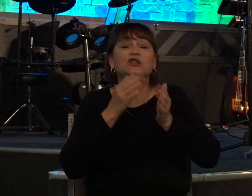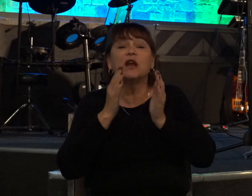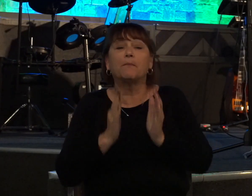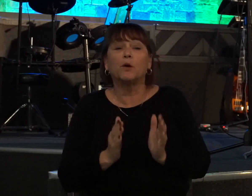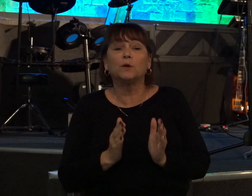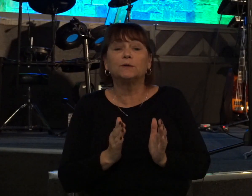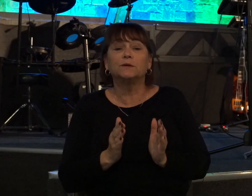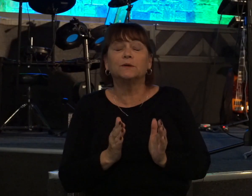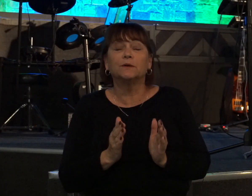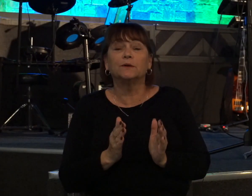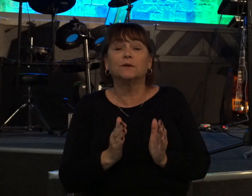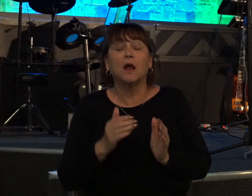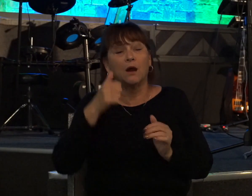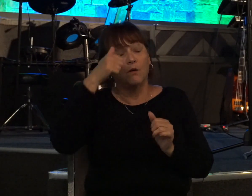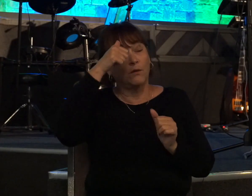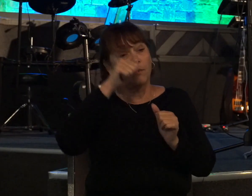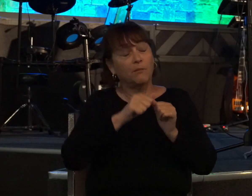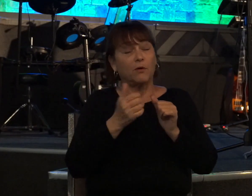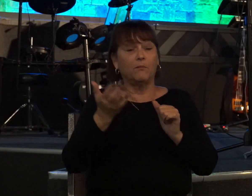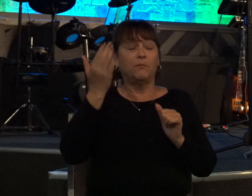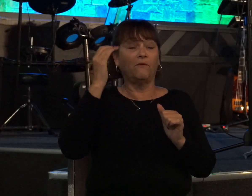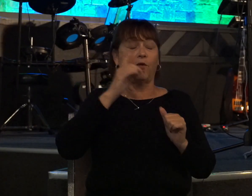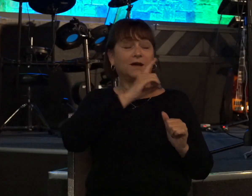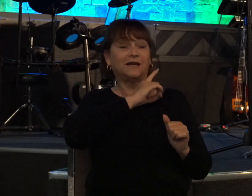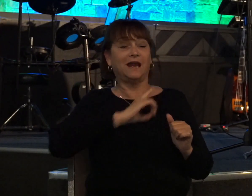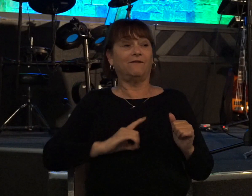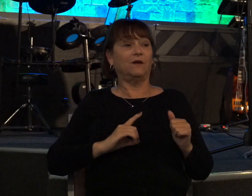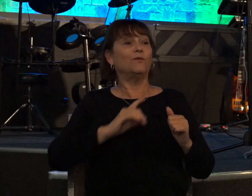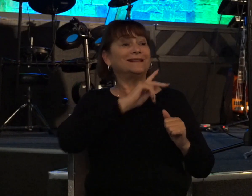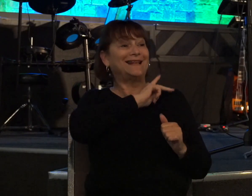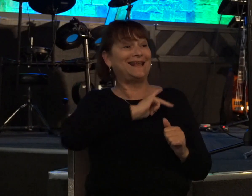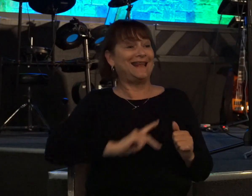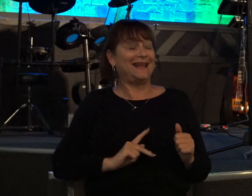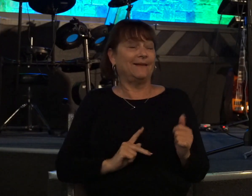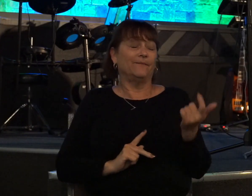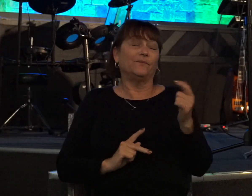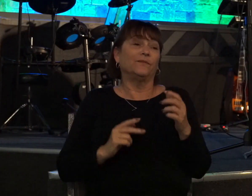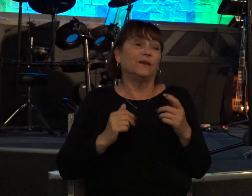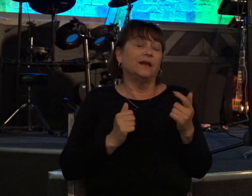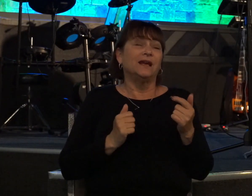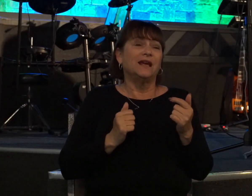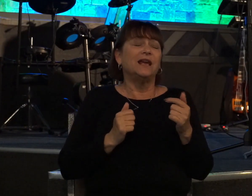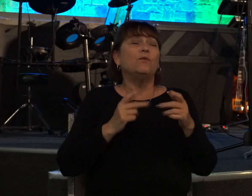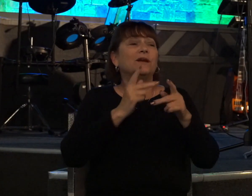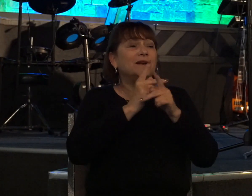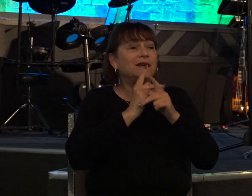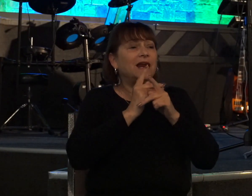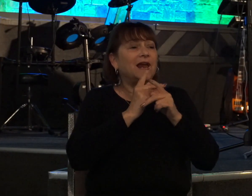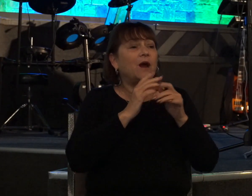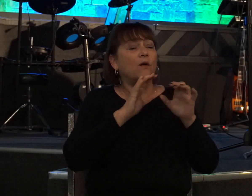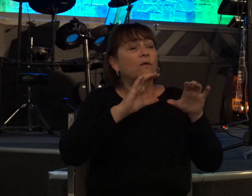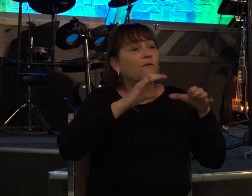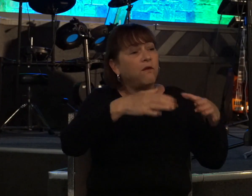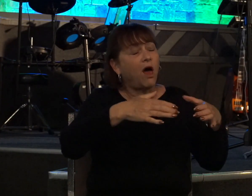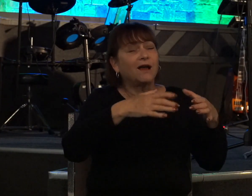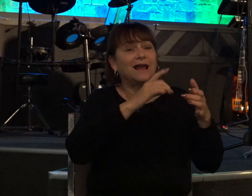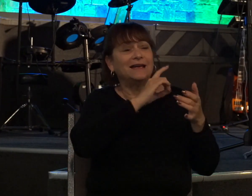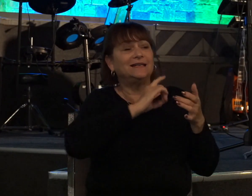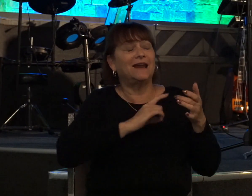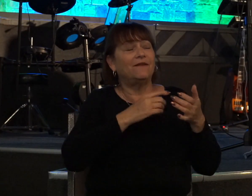and remember before david was king he used to tend his father's flock david was a shepherd at